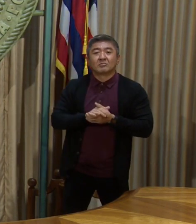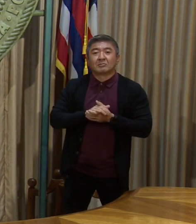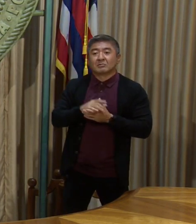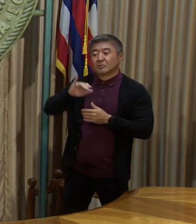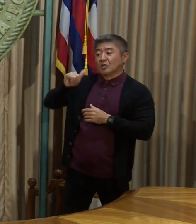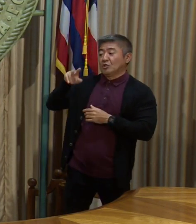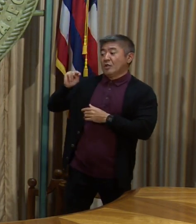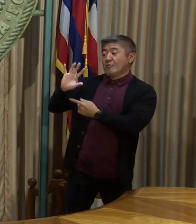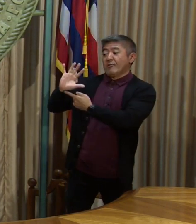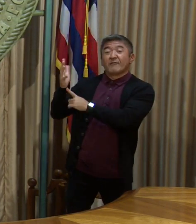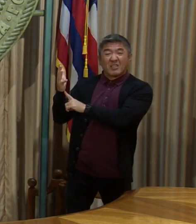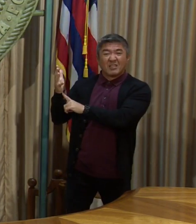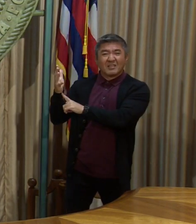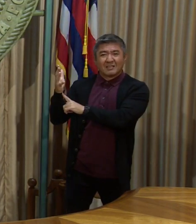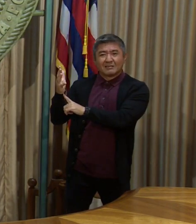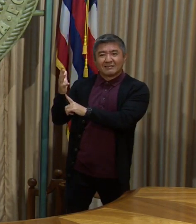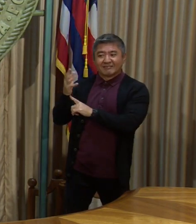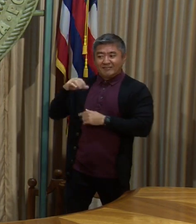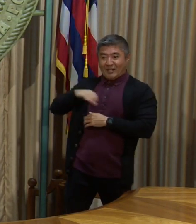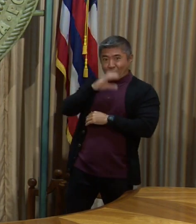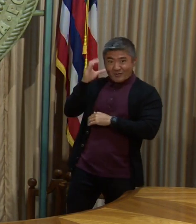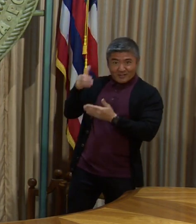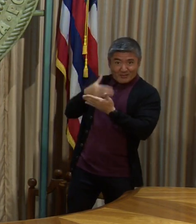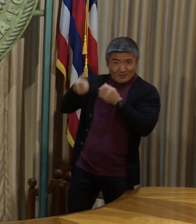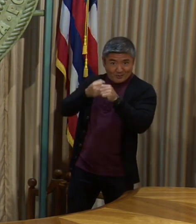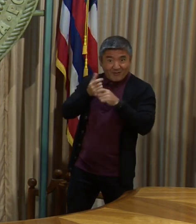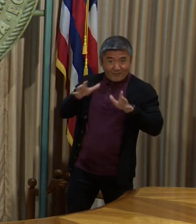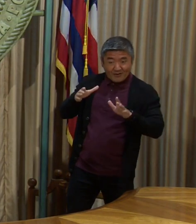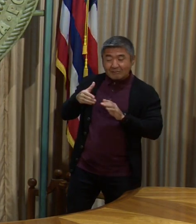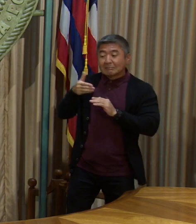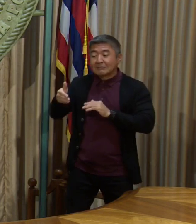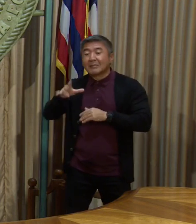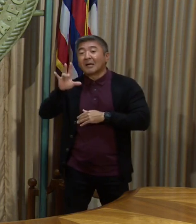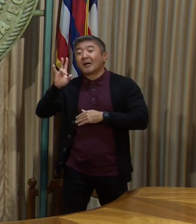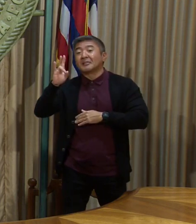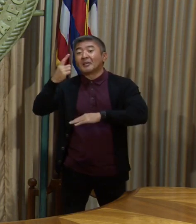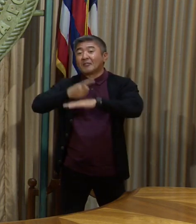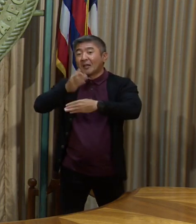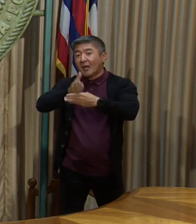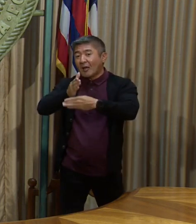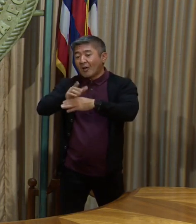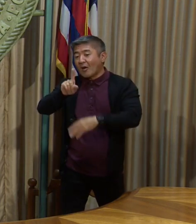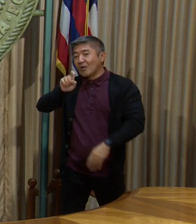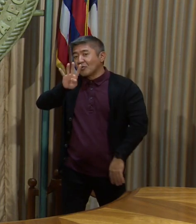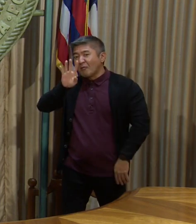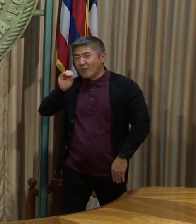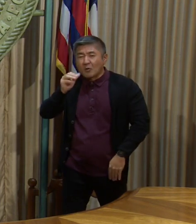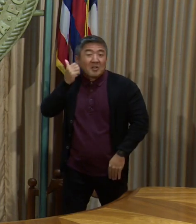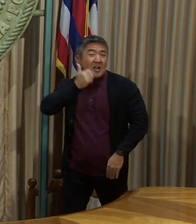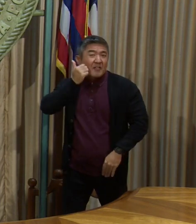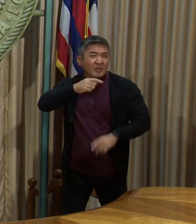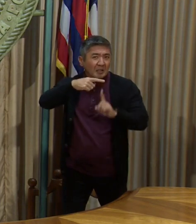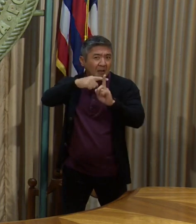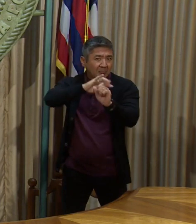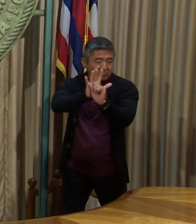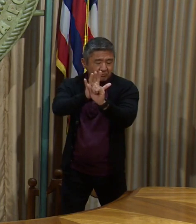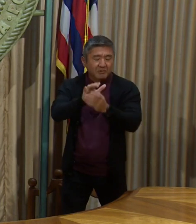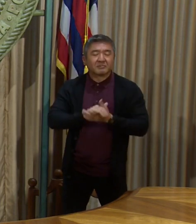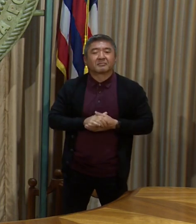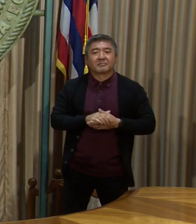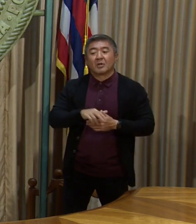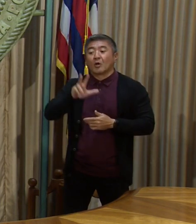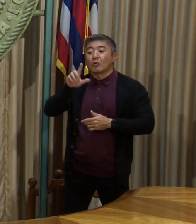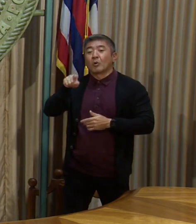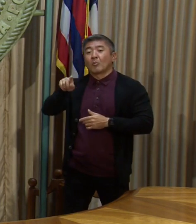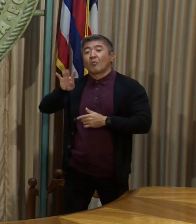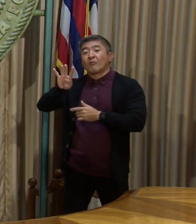January 5th, that was right after Christmas, New Year's, we had a seven-day average of 140 new daily cases. We had a 3